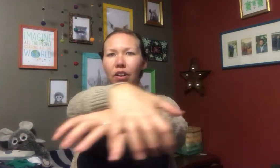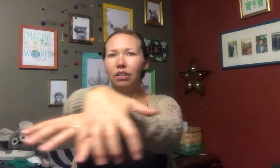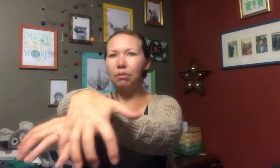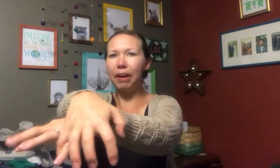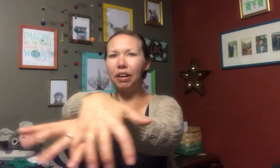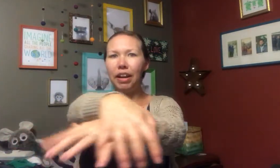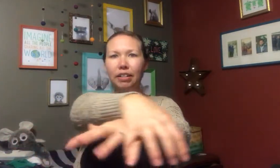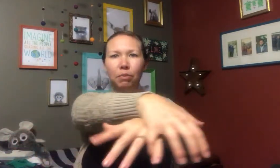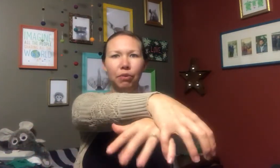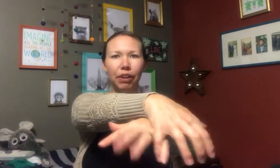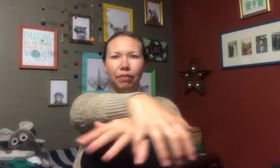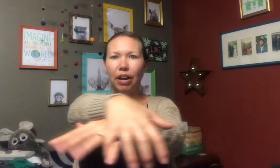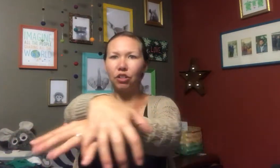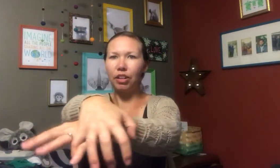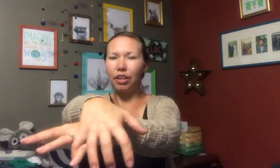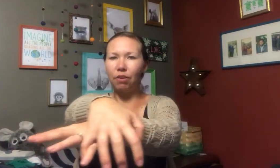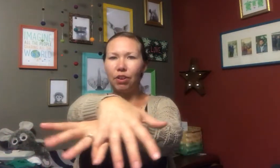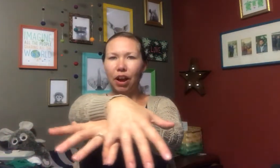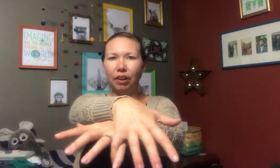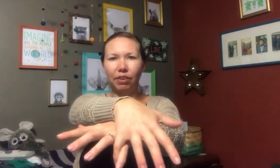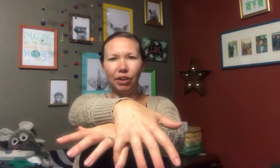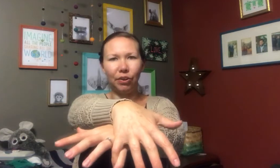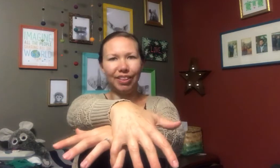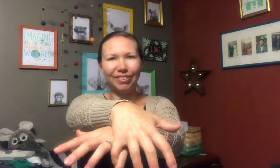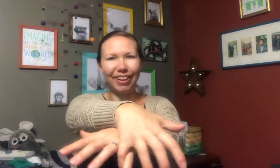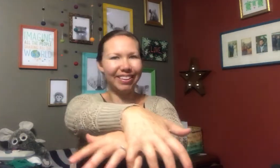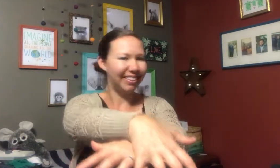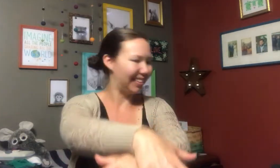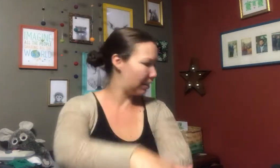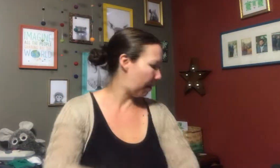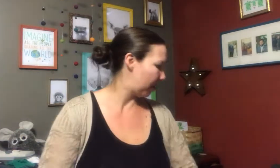spider legs moving. Actually, think you have nine when you do it this way. Spider.